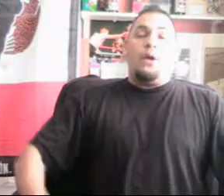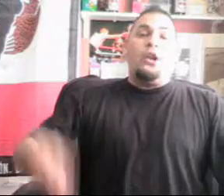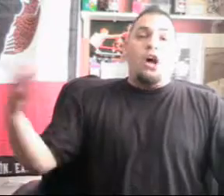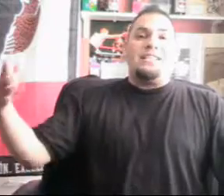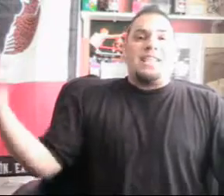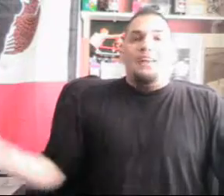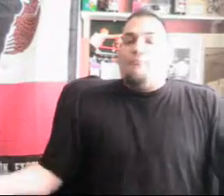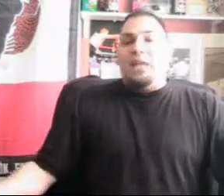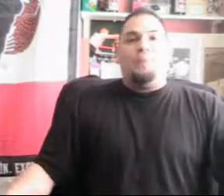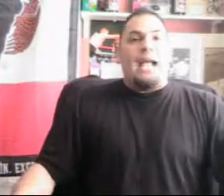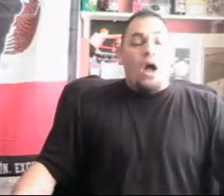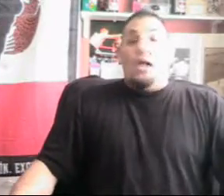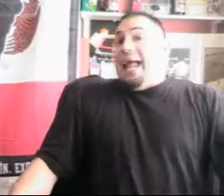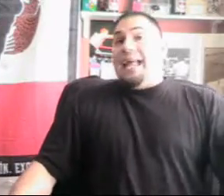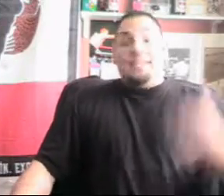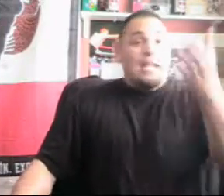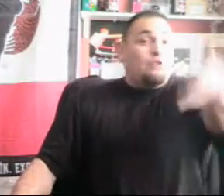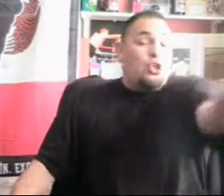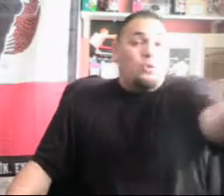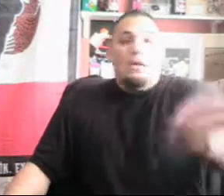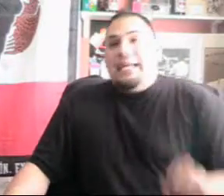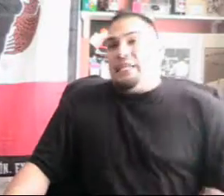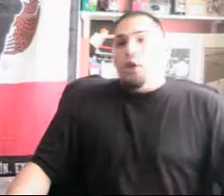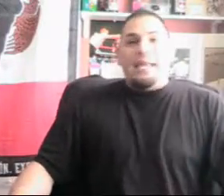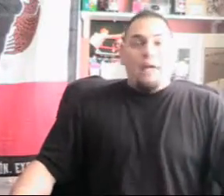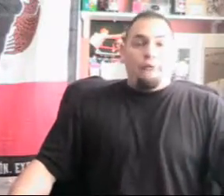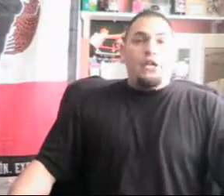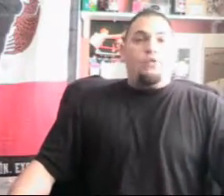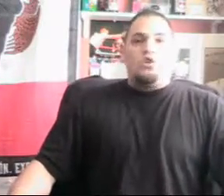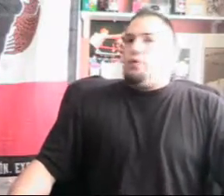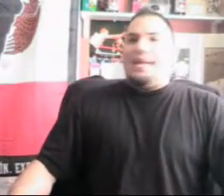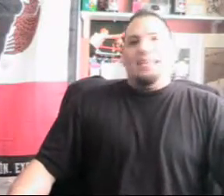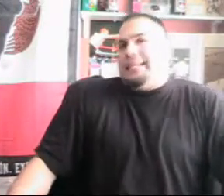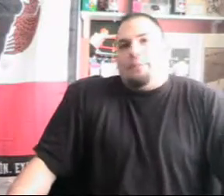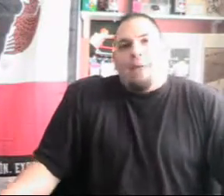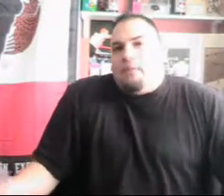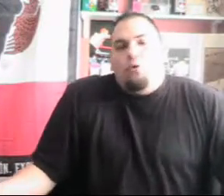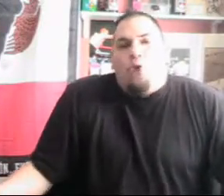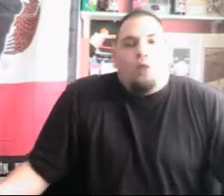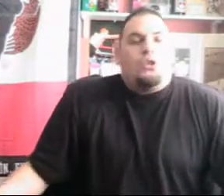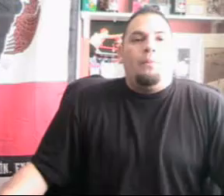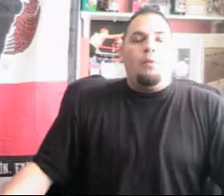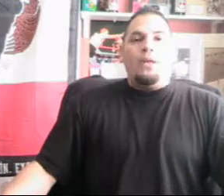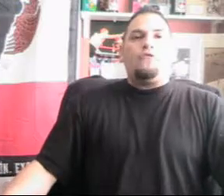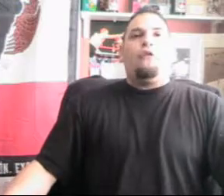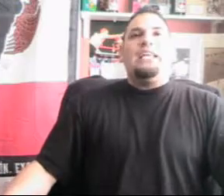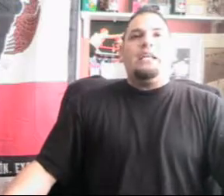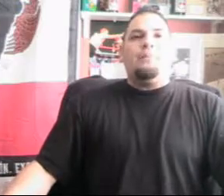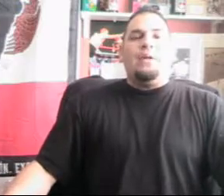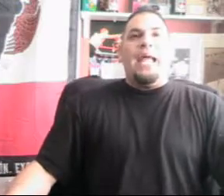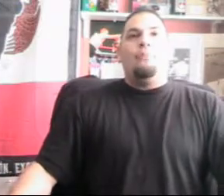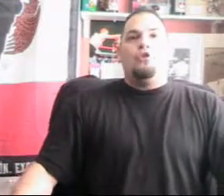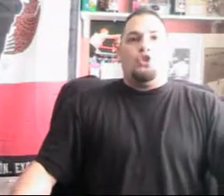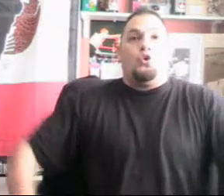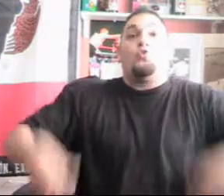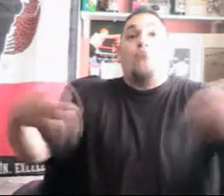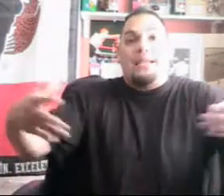train along the side of Manny Pacal. And him too, he's looking at Freddie Roach, which I think is a bad mood also. I mean, what is Freddie going to be able to correct